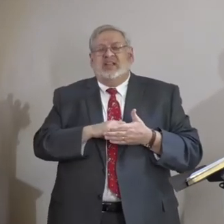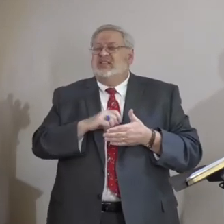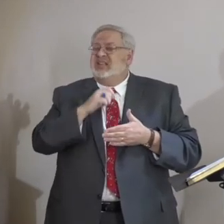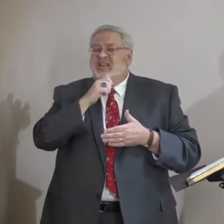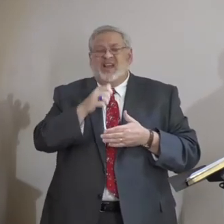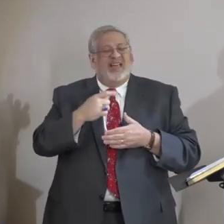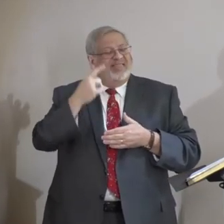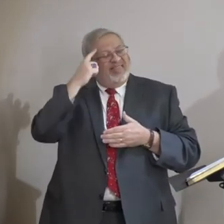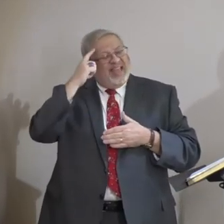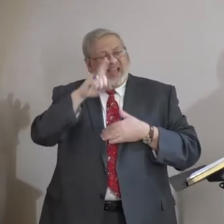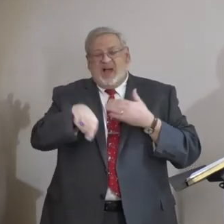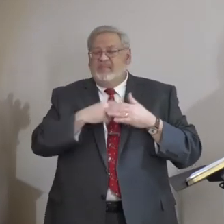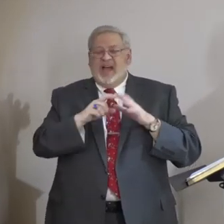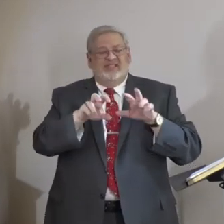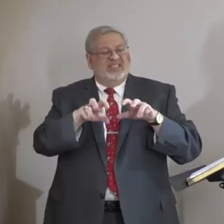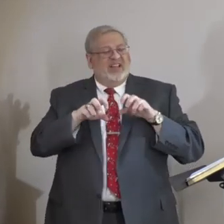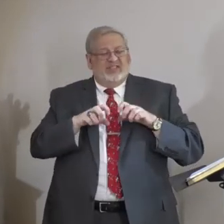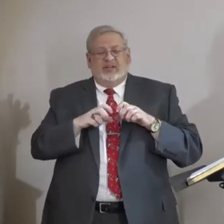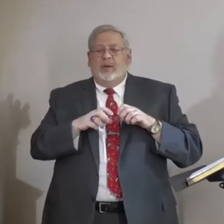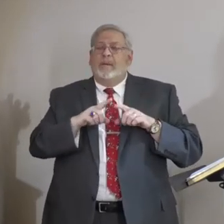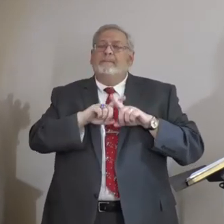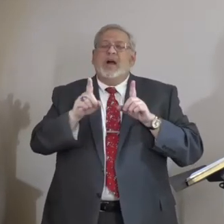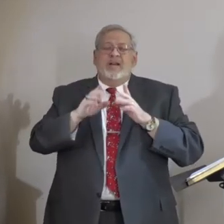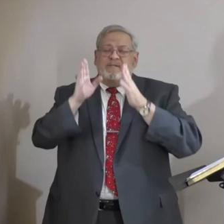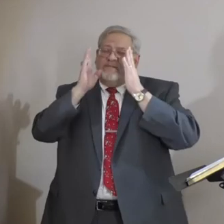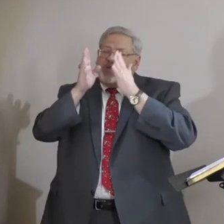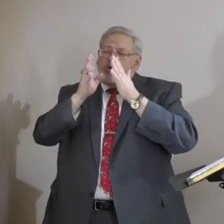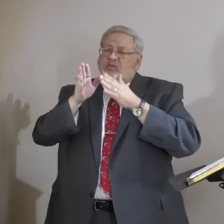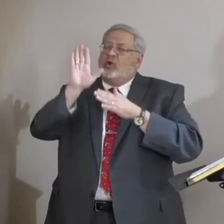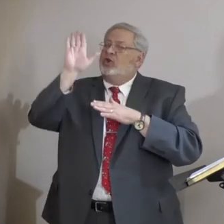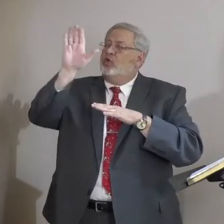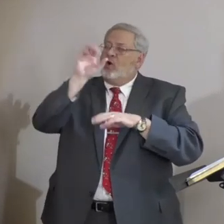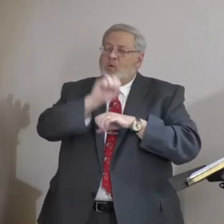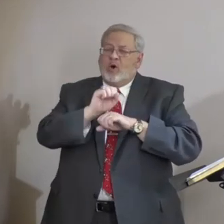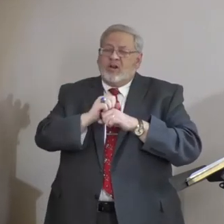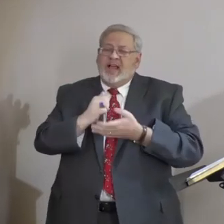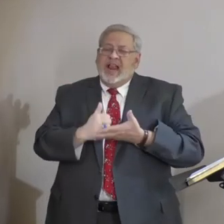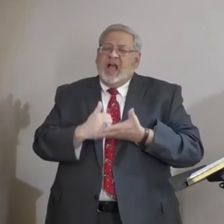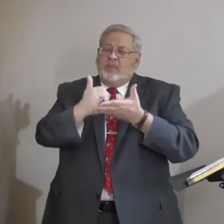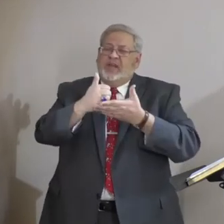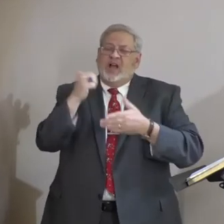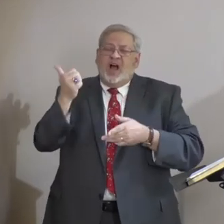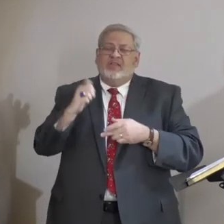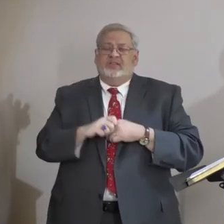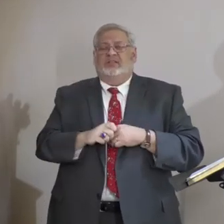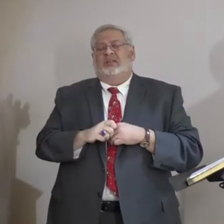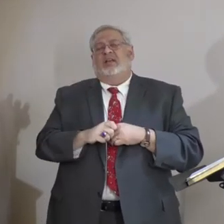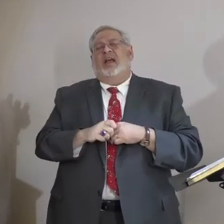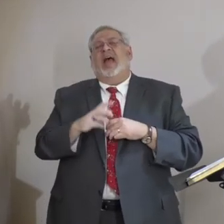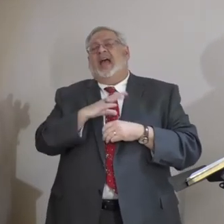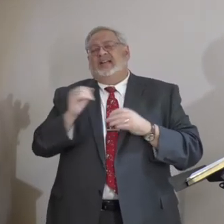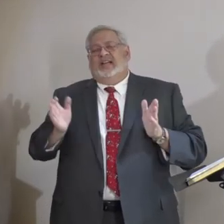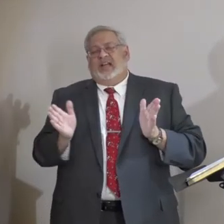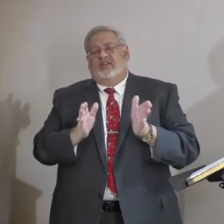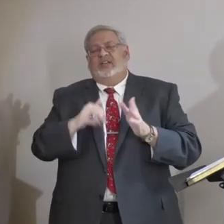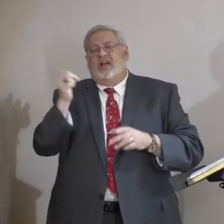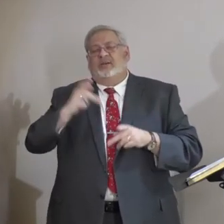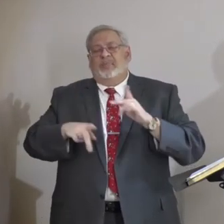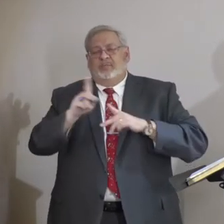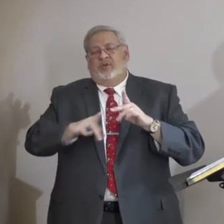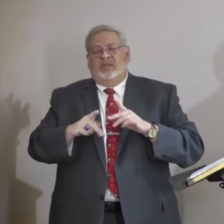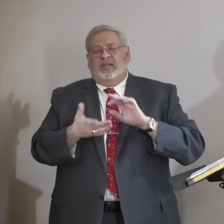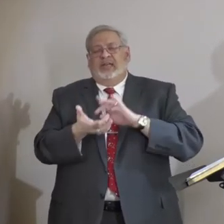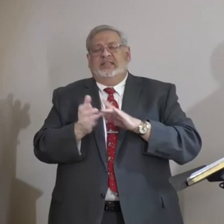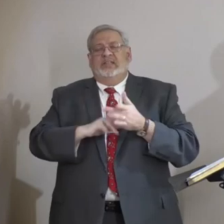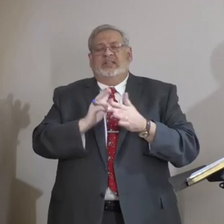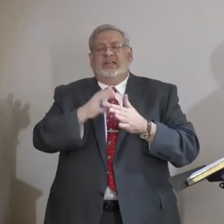people, people who are focused on your work, people who are focused on helping others and encouraging others. In Jesus' name